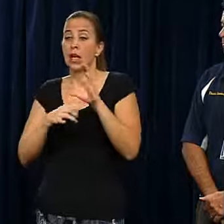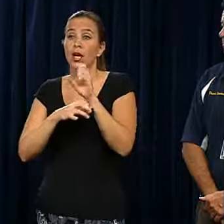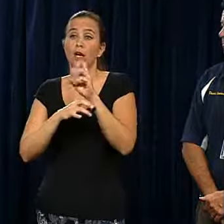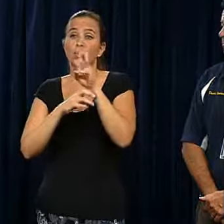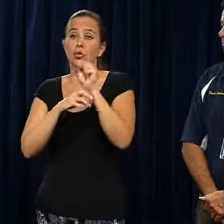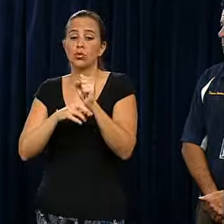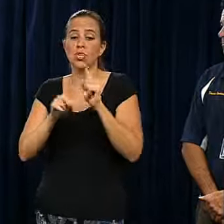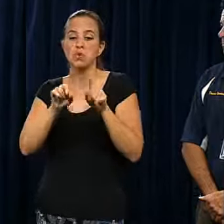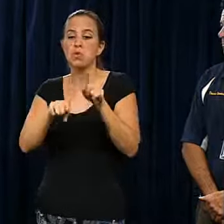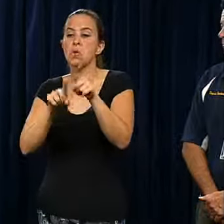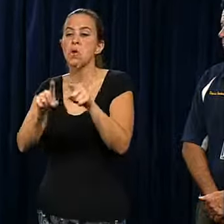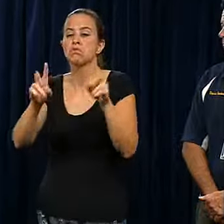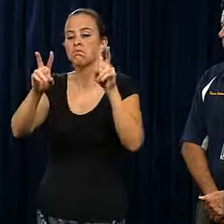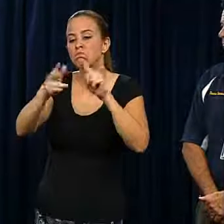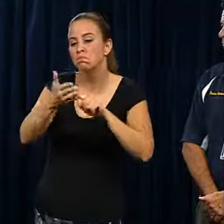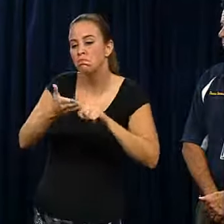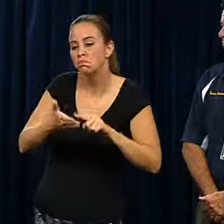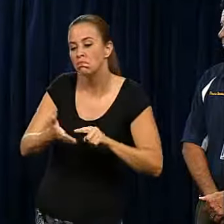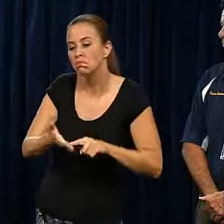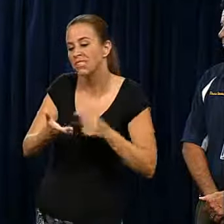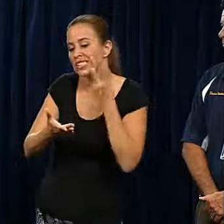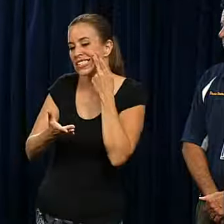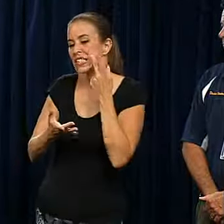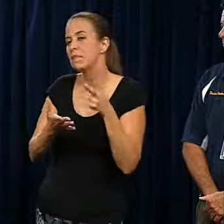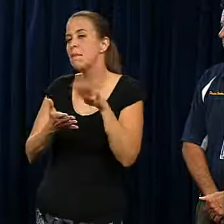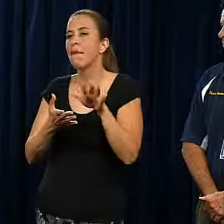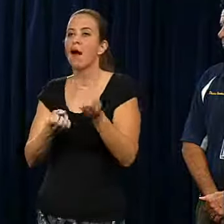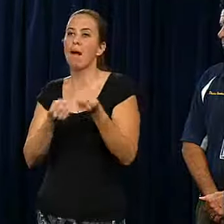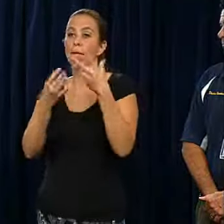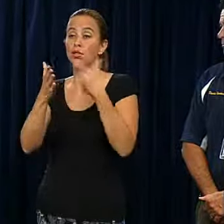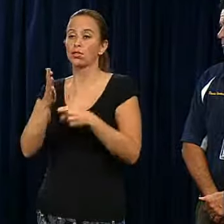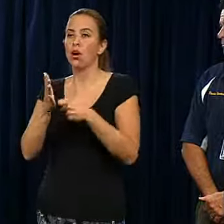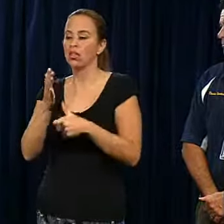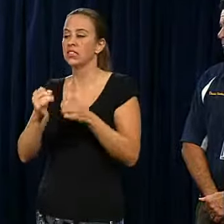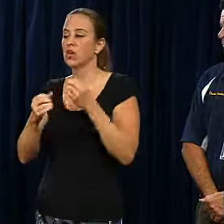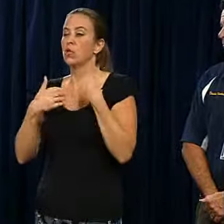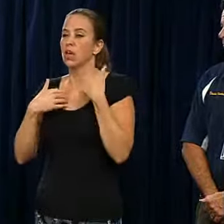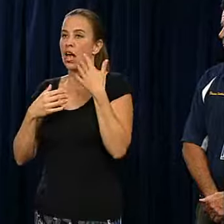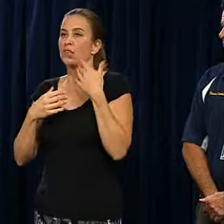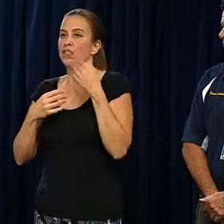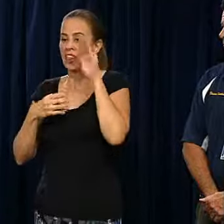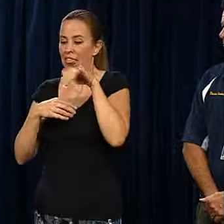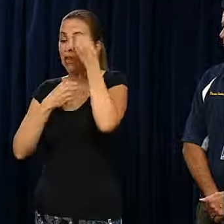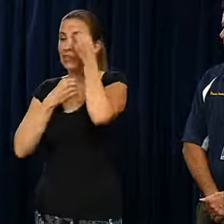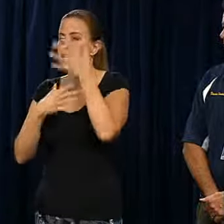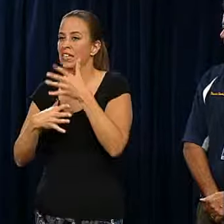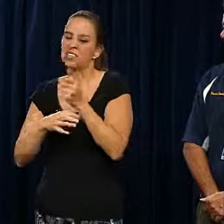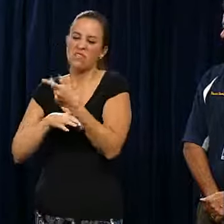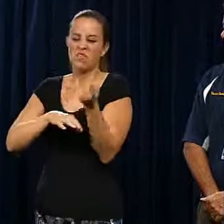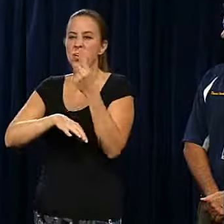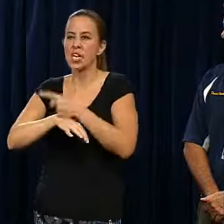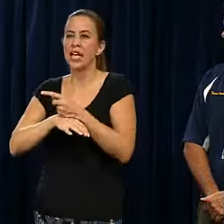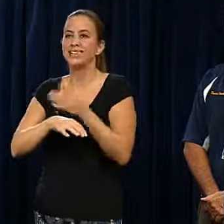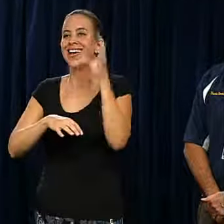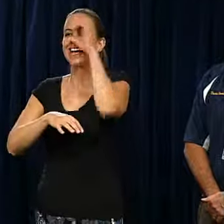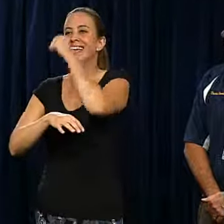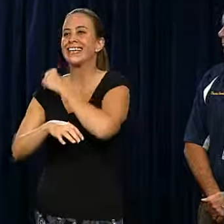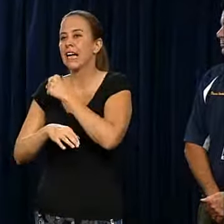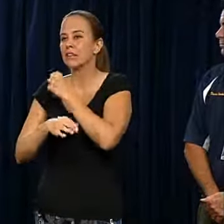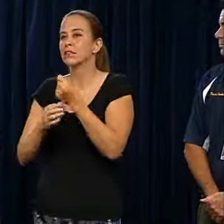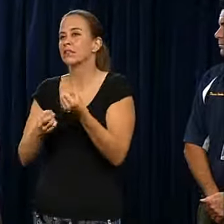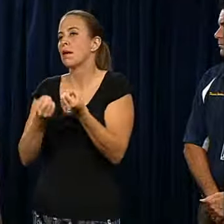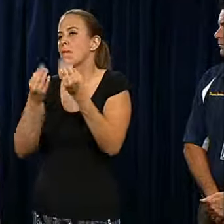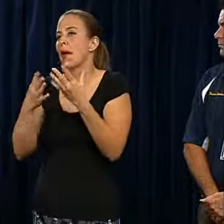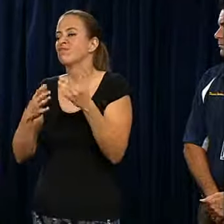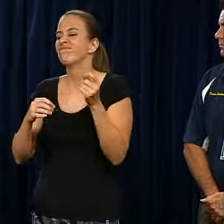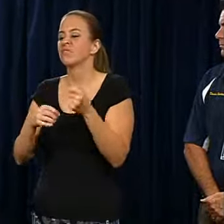doing an assessment of what it's going to cost. And we'll have that, you know, in several days. We'll have a guesstimate in several days. Chief, you want to